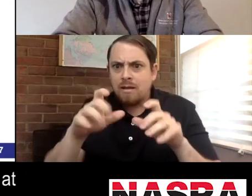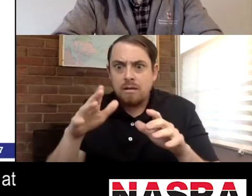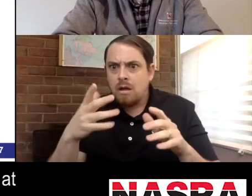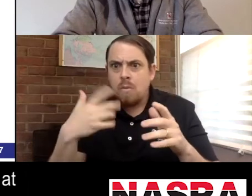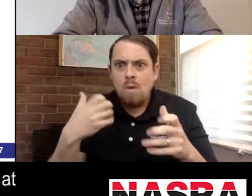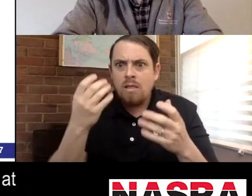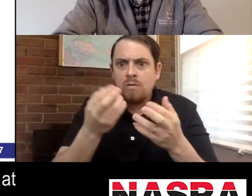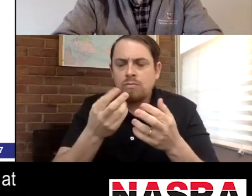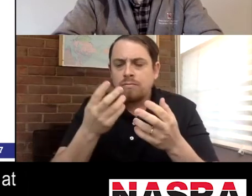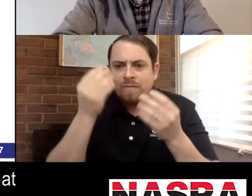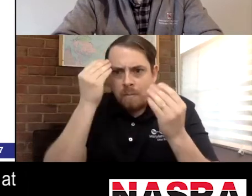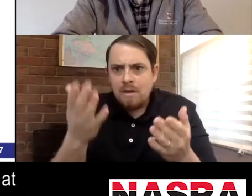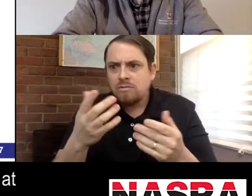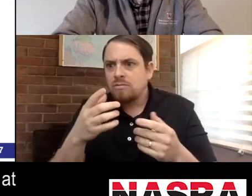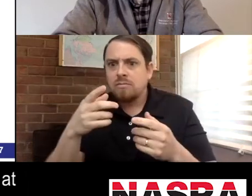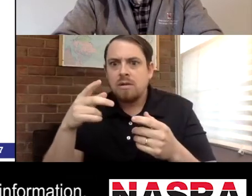presentation.